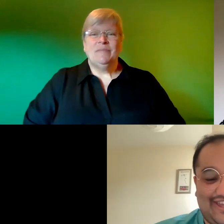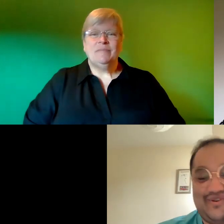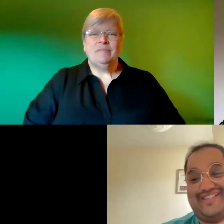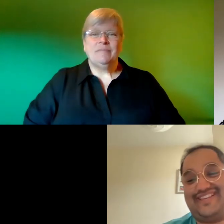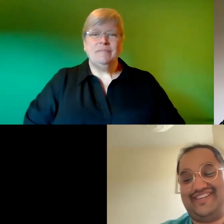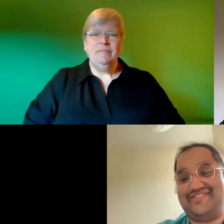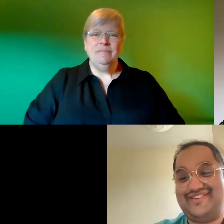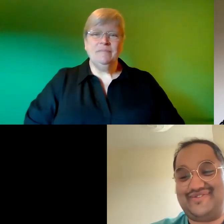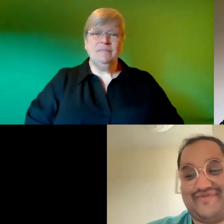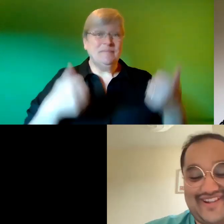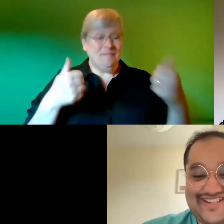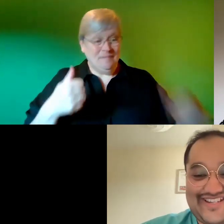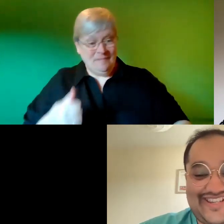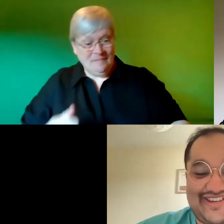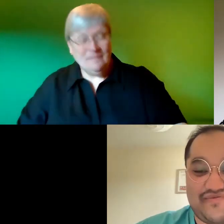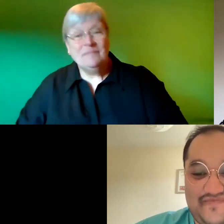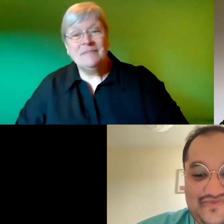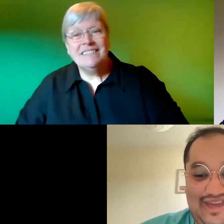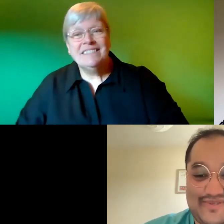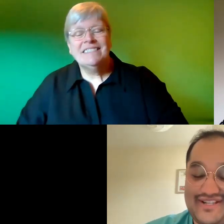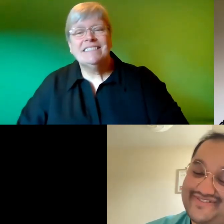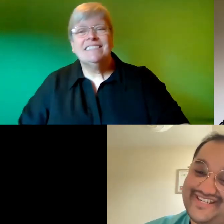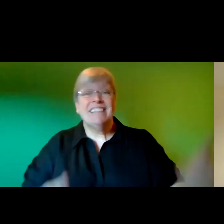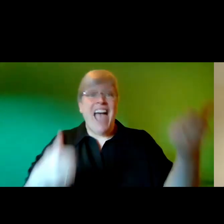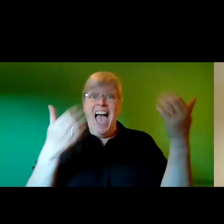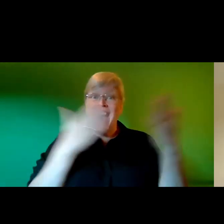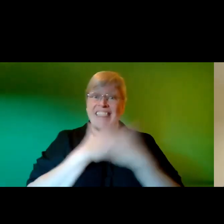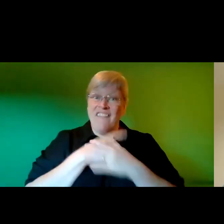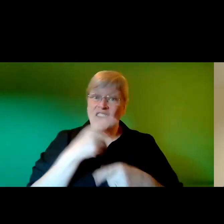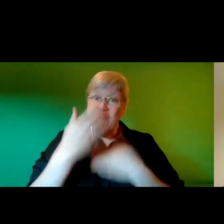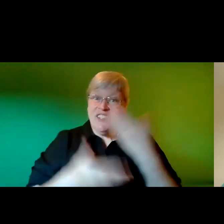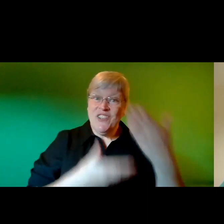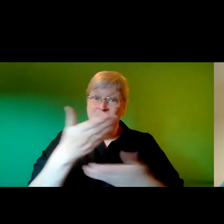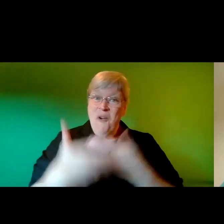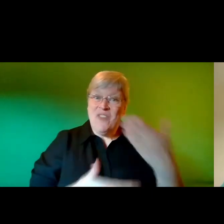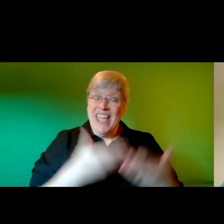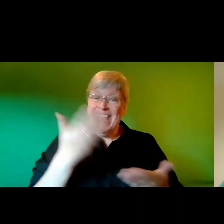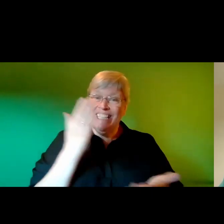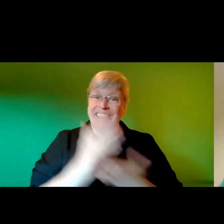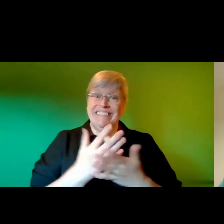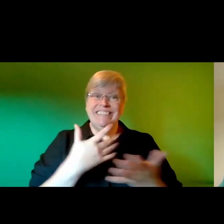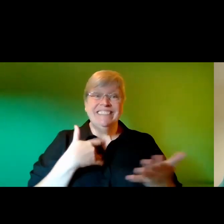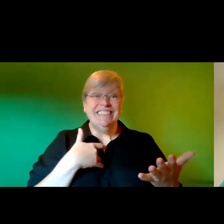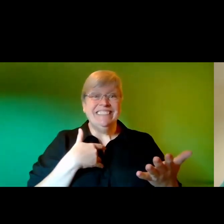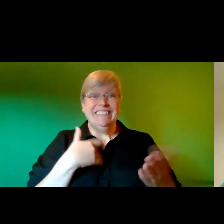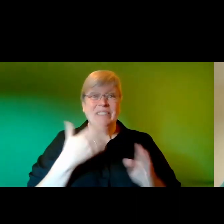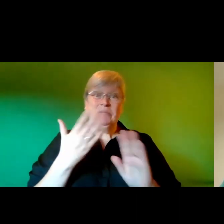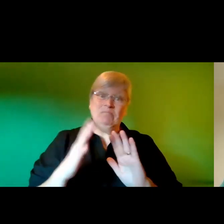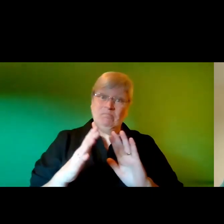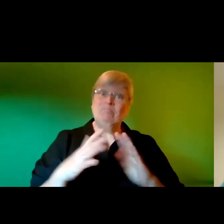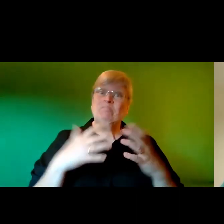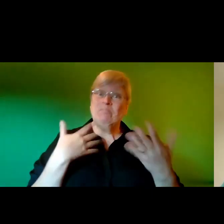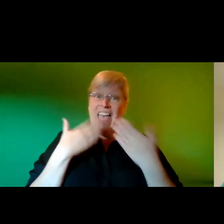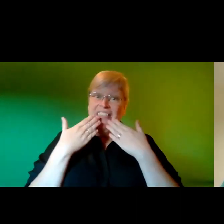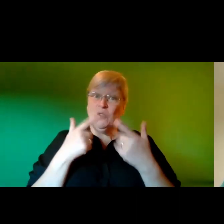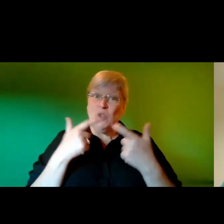that was a great story madeleine um absolutely loved it loved the kind of premise of the story as well so thank you so